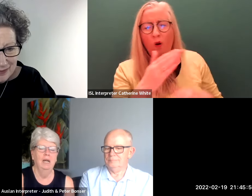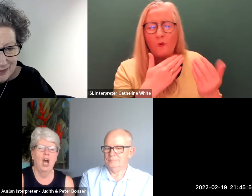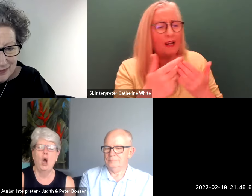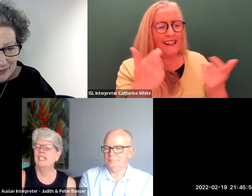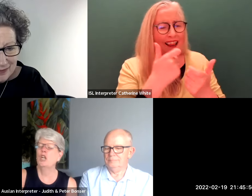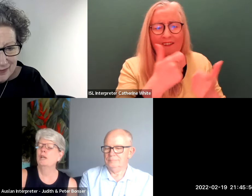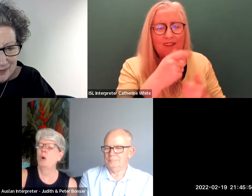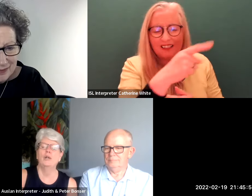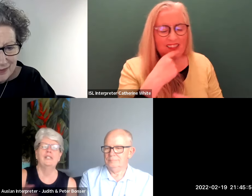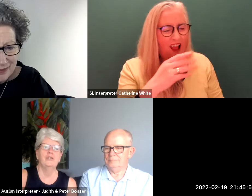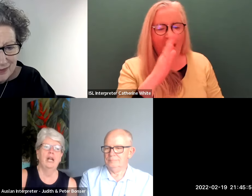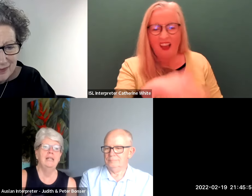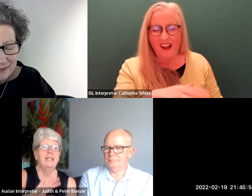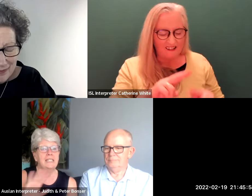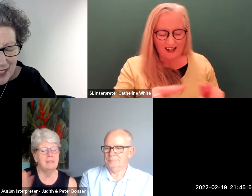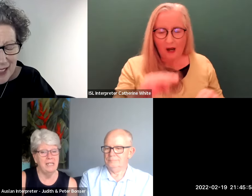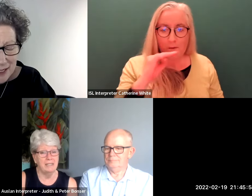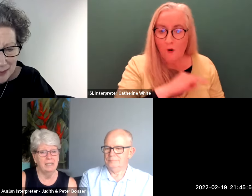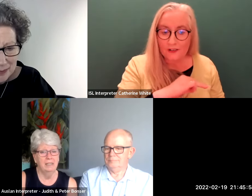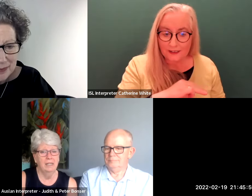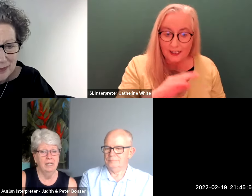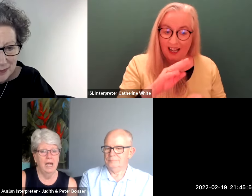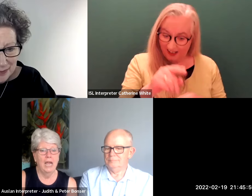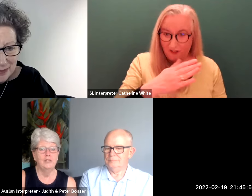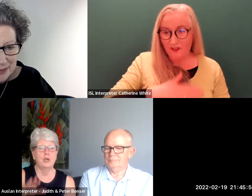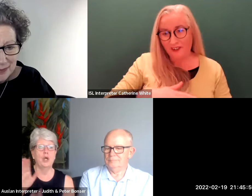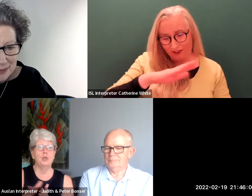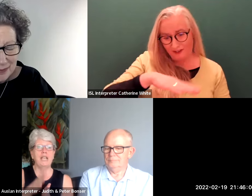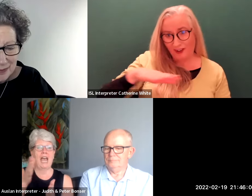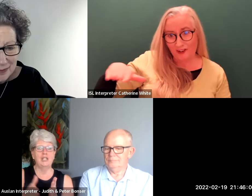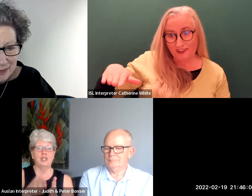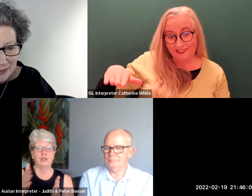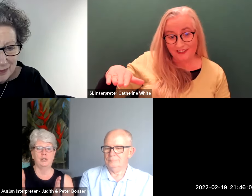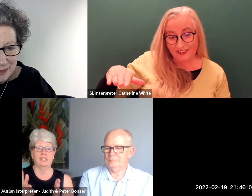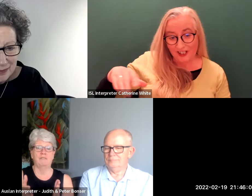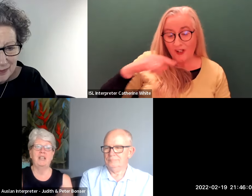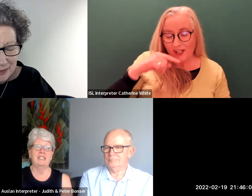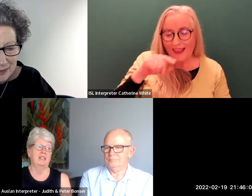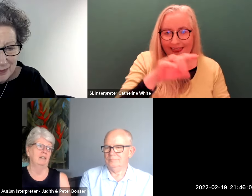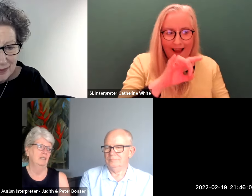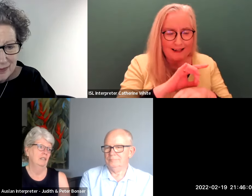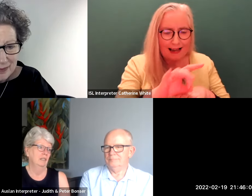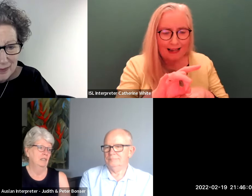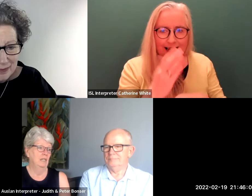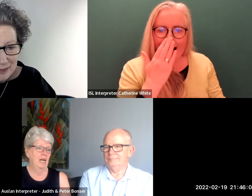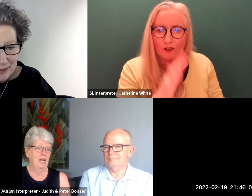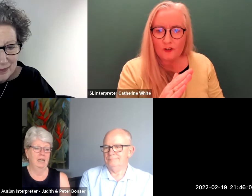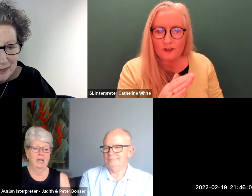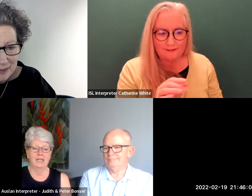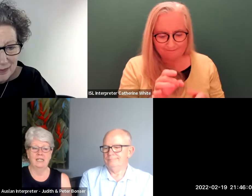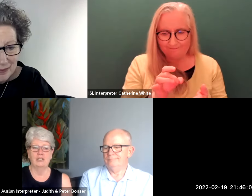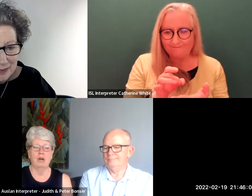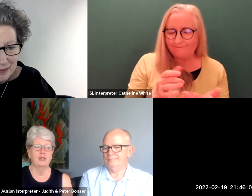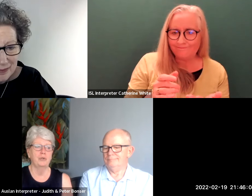oh it's not important it's not and they're dismissed and so those attitudes fester uh